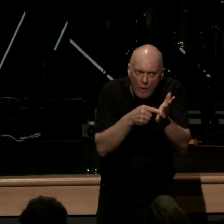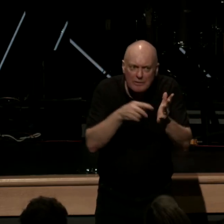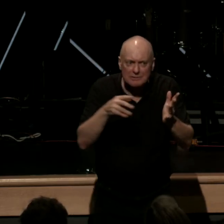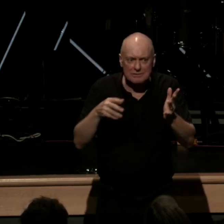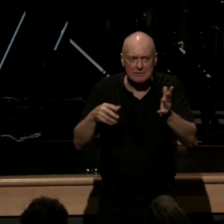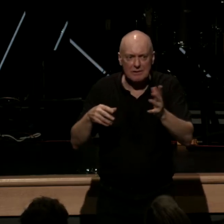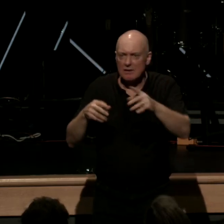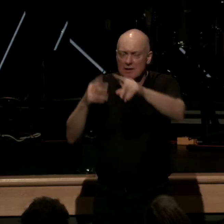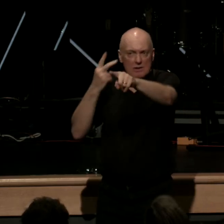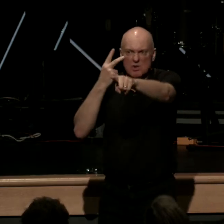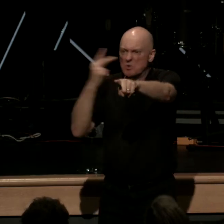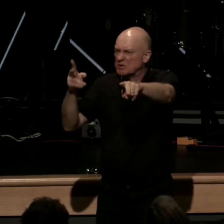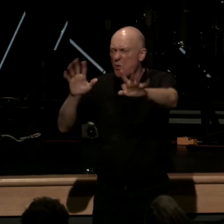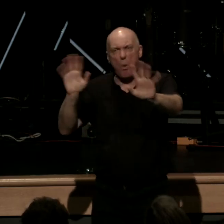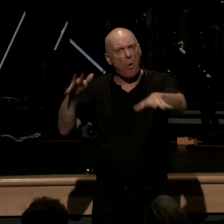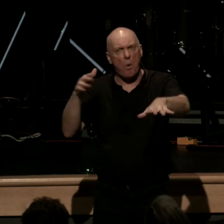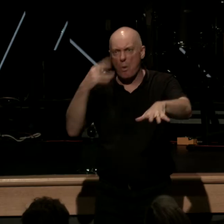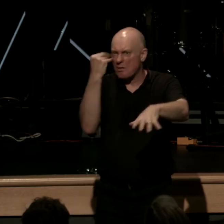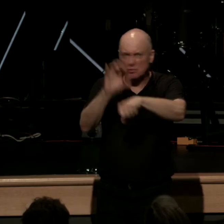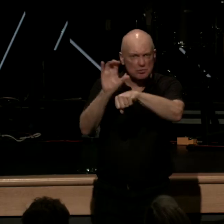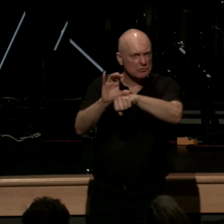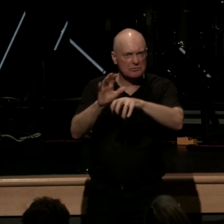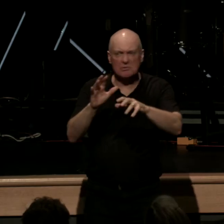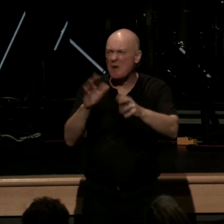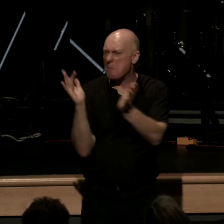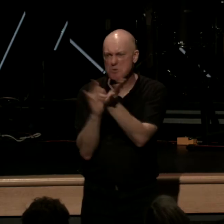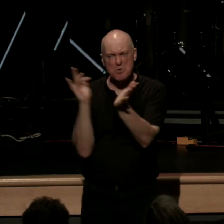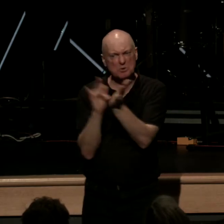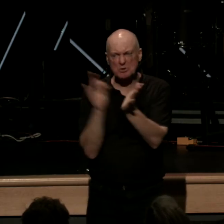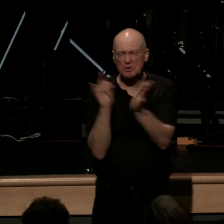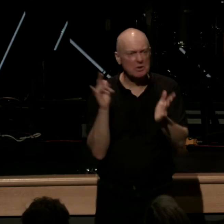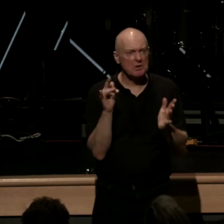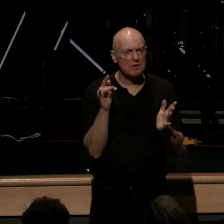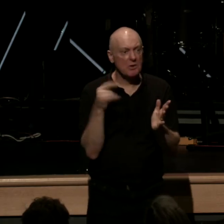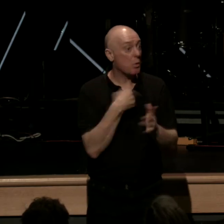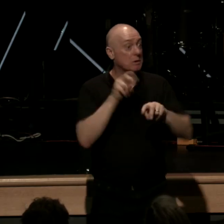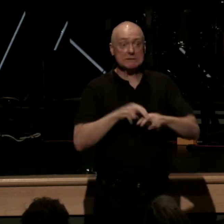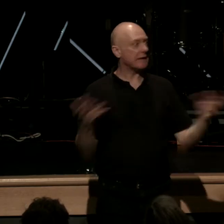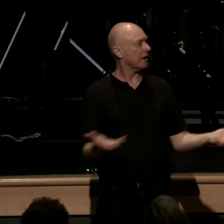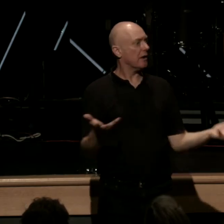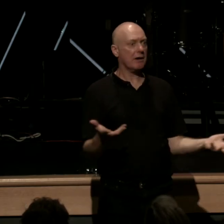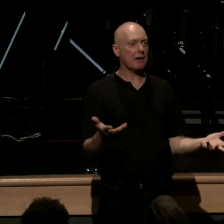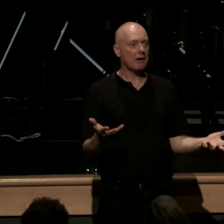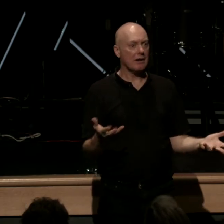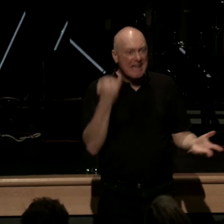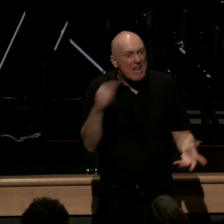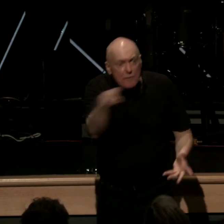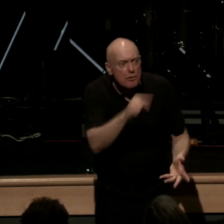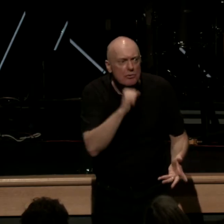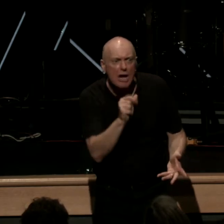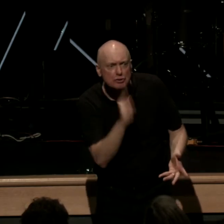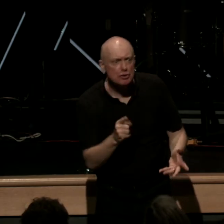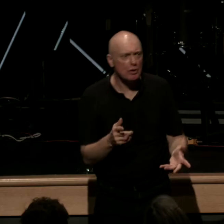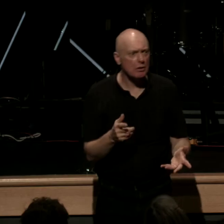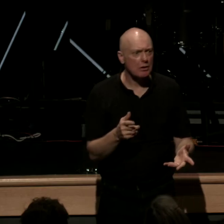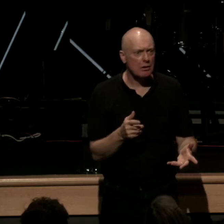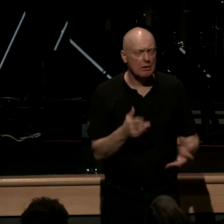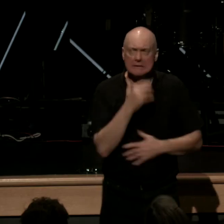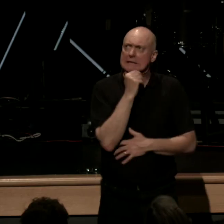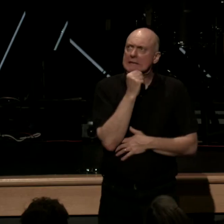massive abuse within the church if we're all sitting here right now and we're unsure if we've ever done enough in fact we're